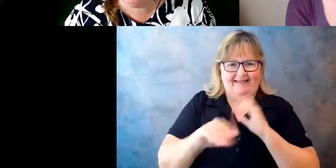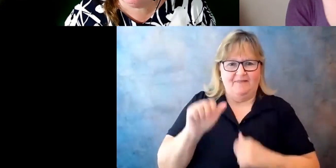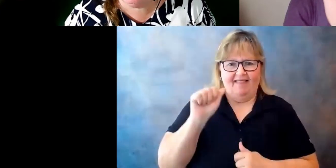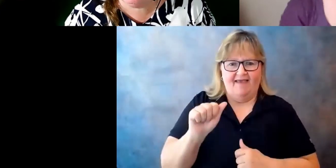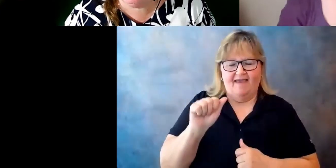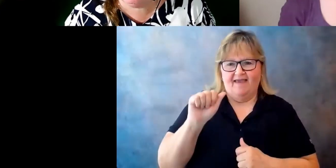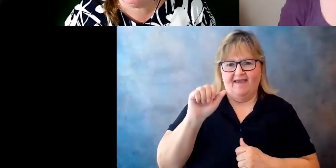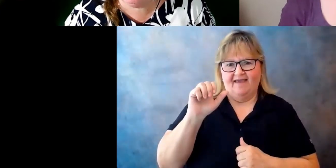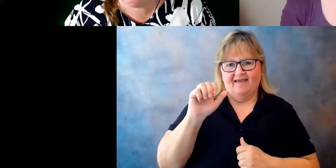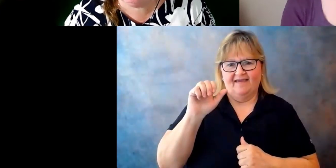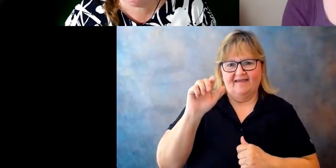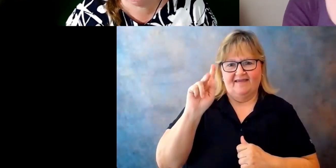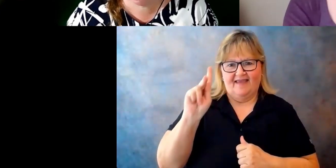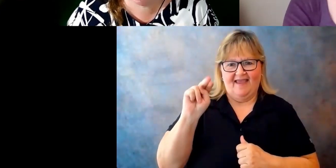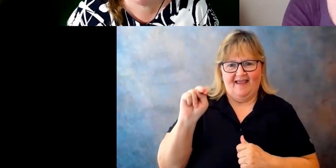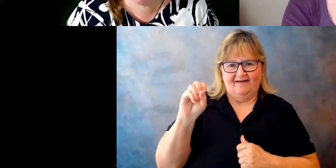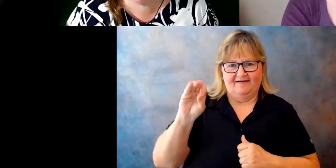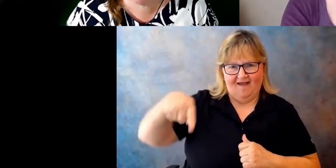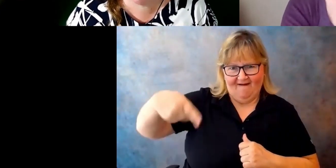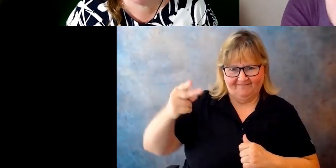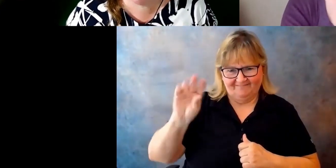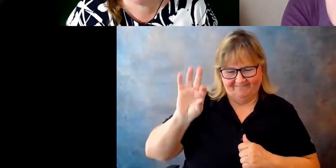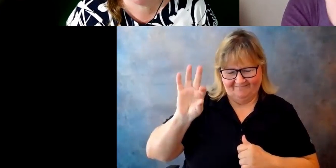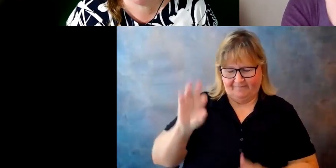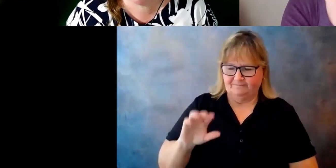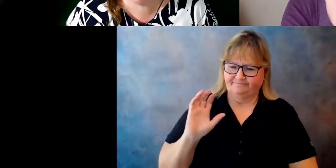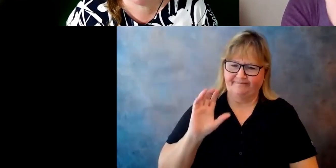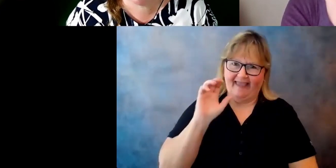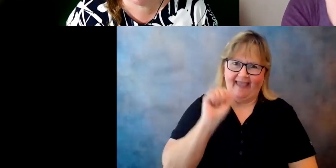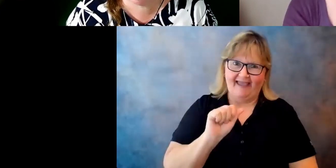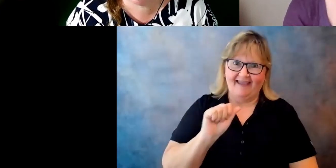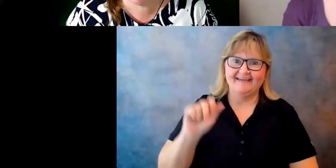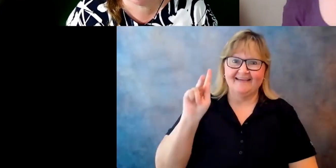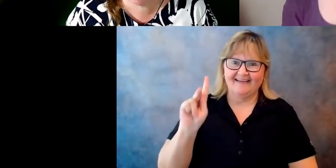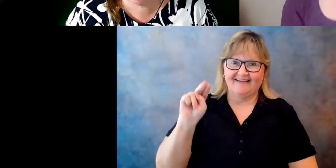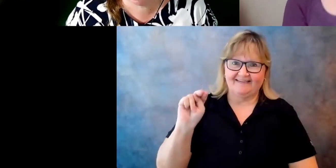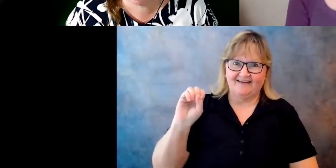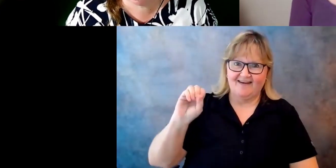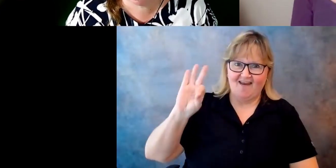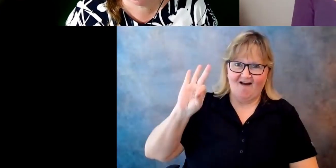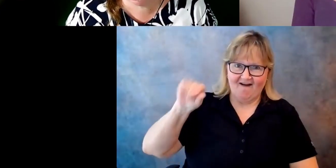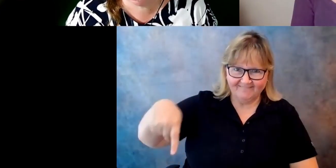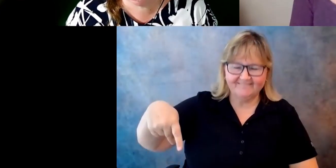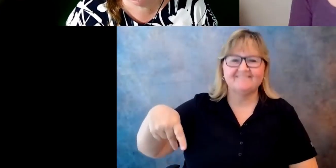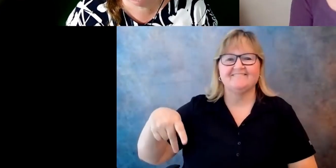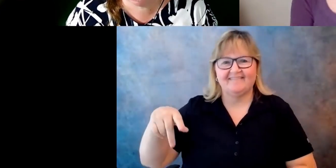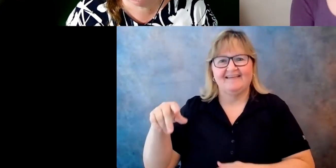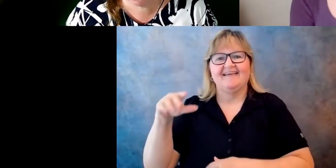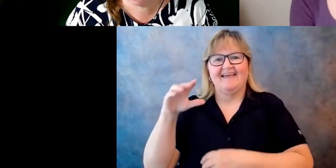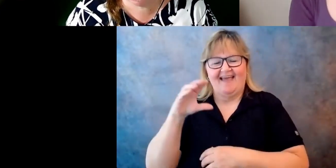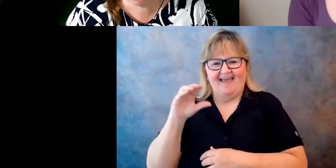at St. Cloud State EDU. And now it's my pleasure today to introduce you to our guest.